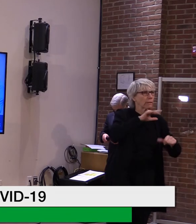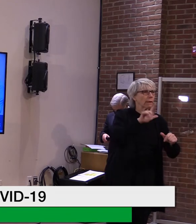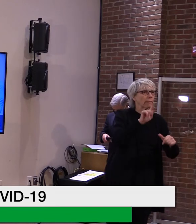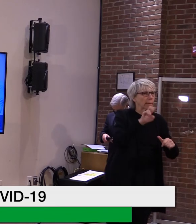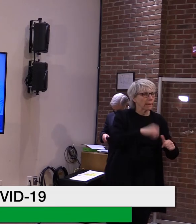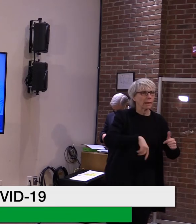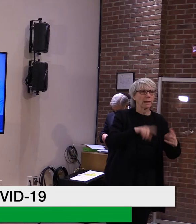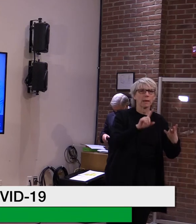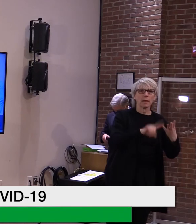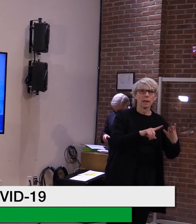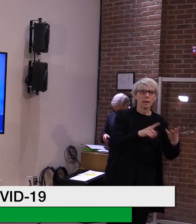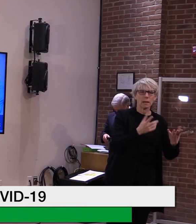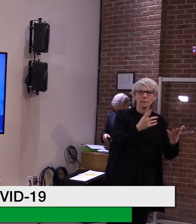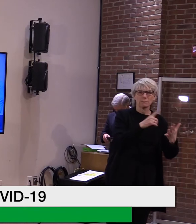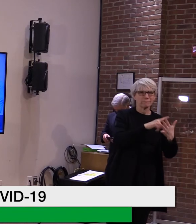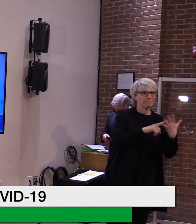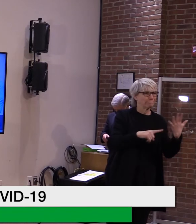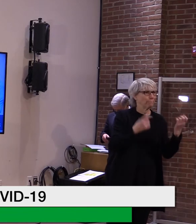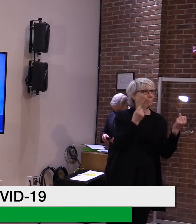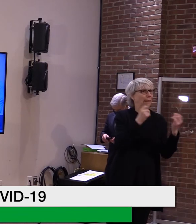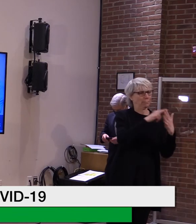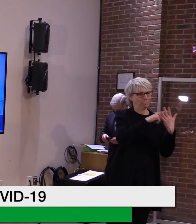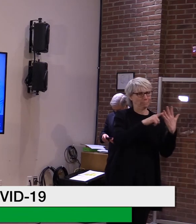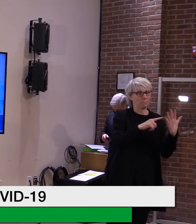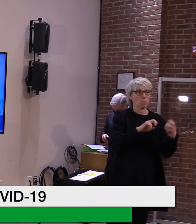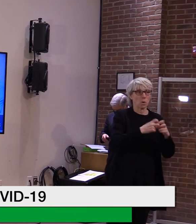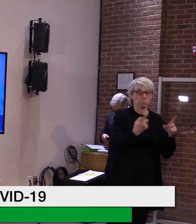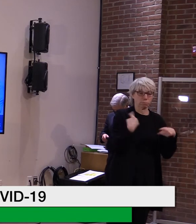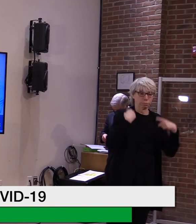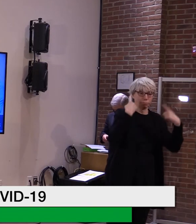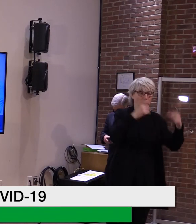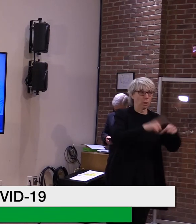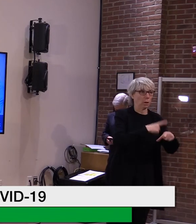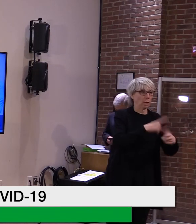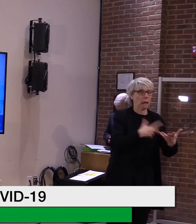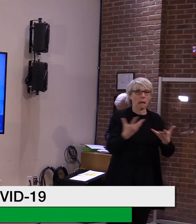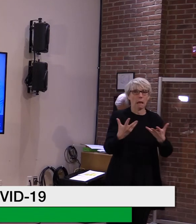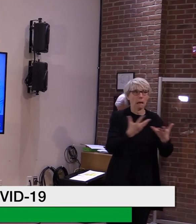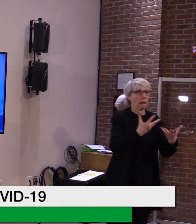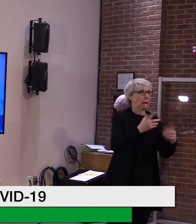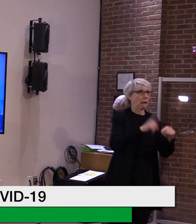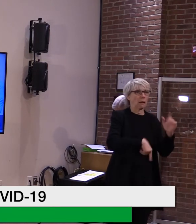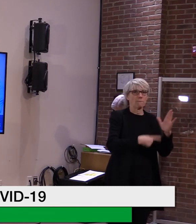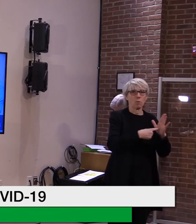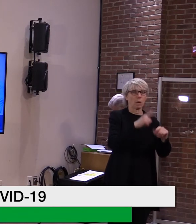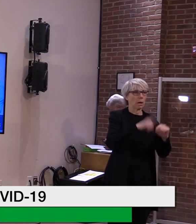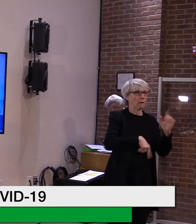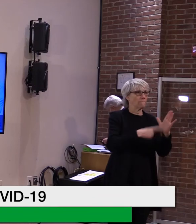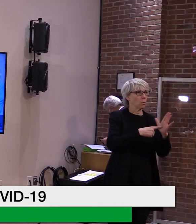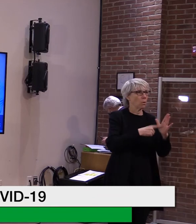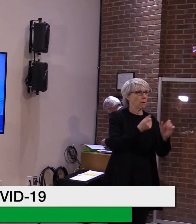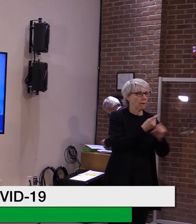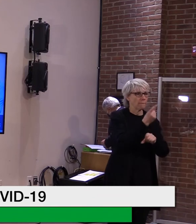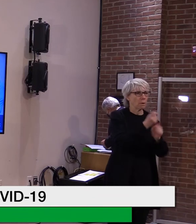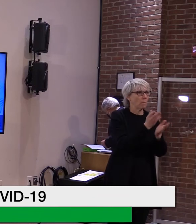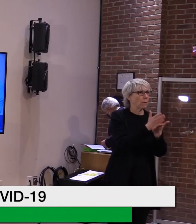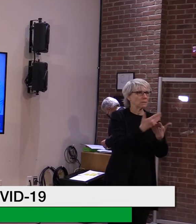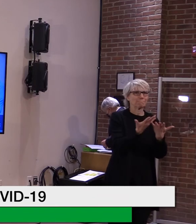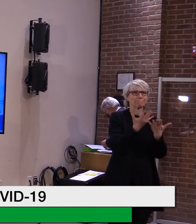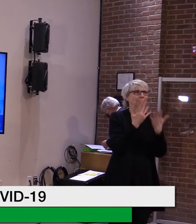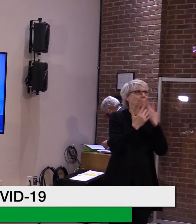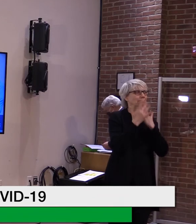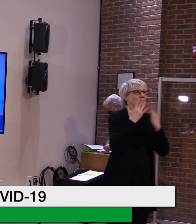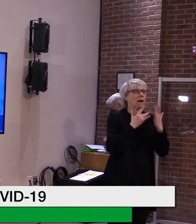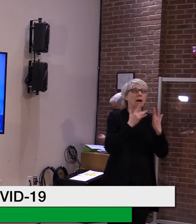need in, in the state. We haven't been able to figure out how to, uh, to pay for it. Uh, and this is, uh, something that we should, we should focus